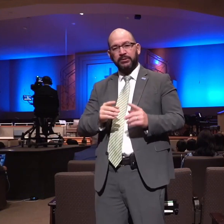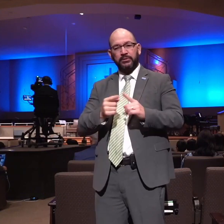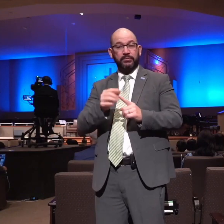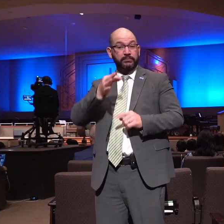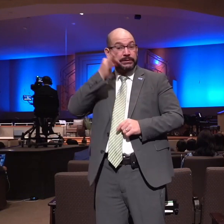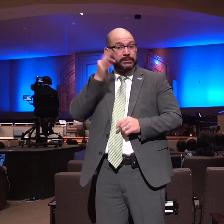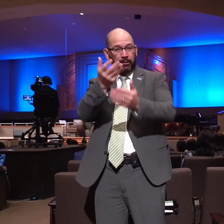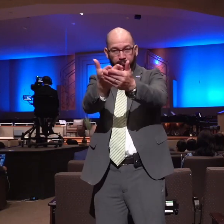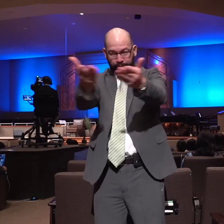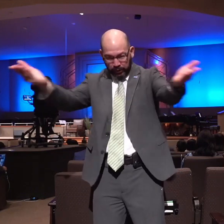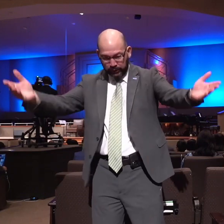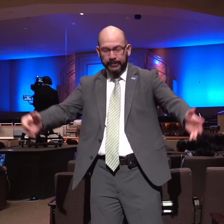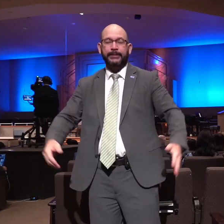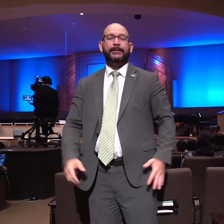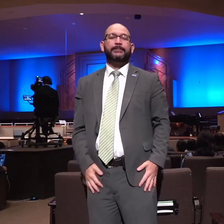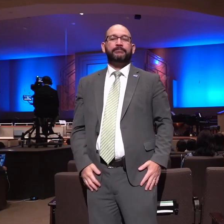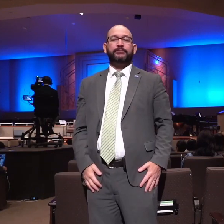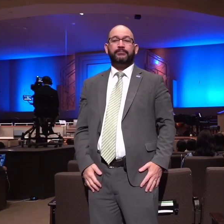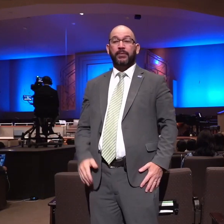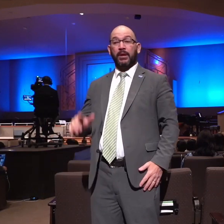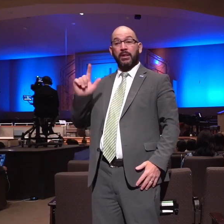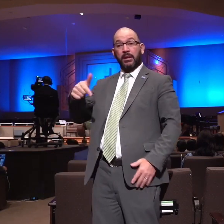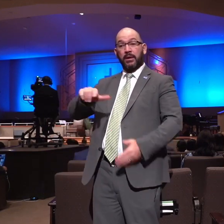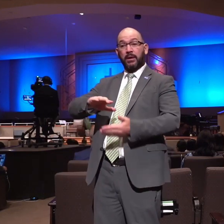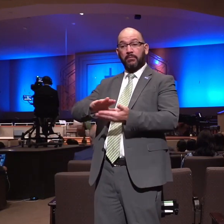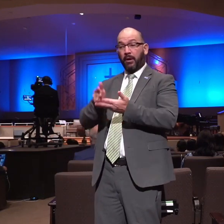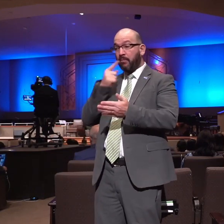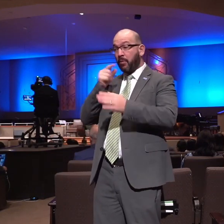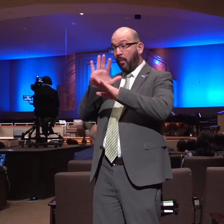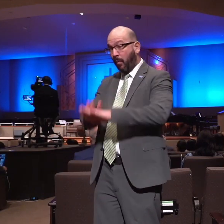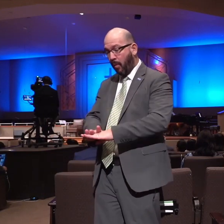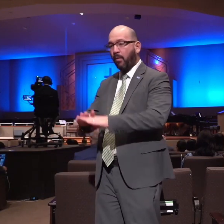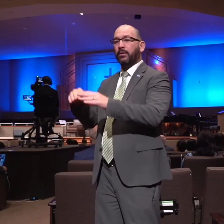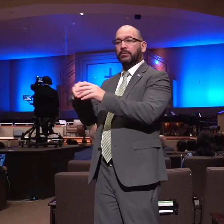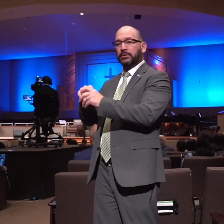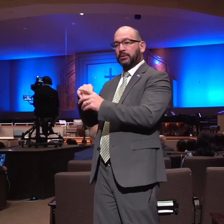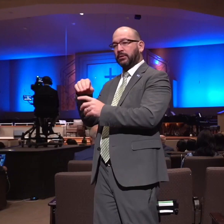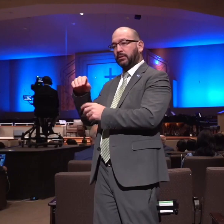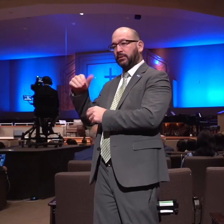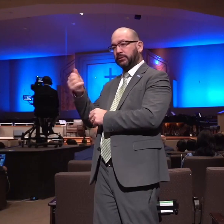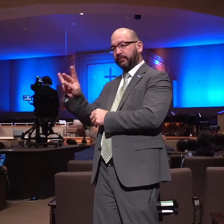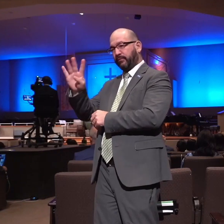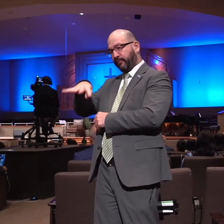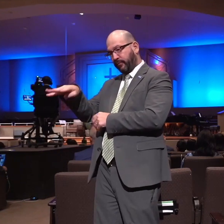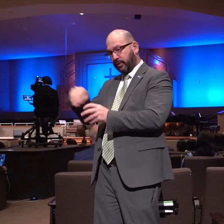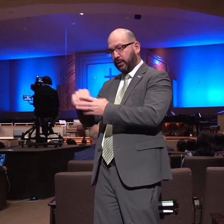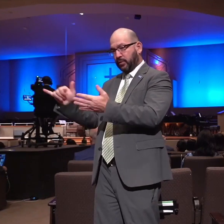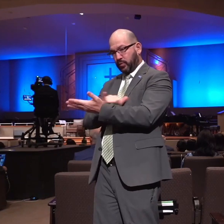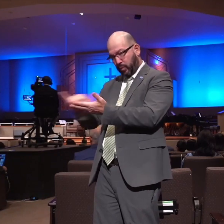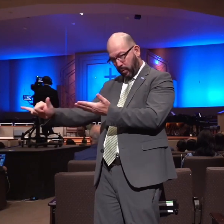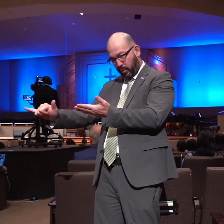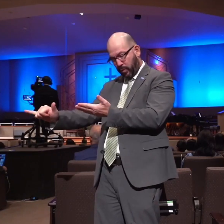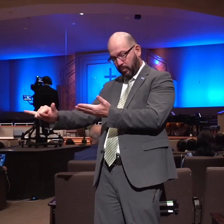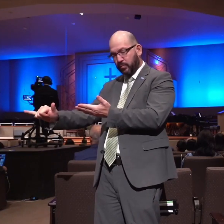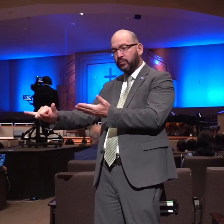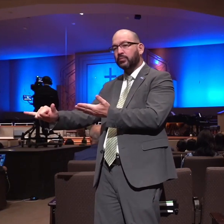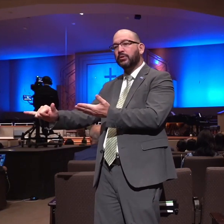later he was ordained in New York 1744 but from 1743 until